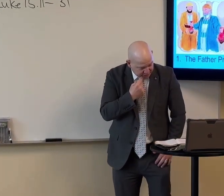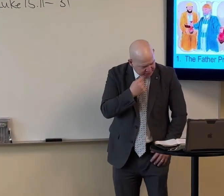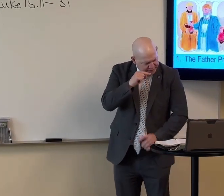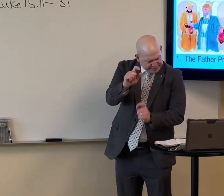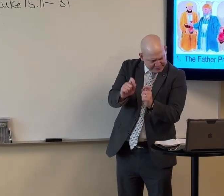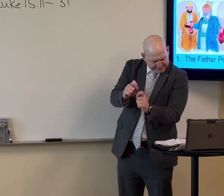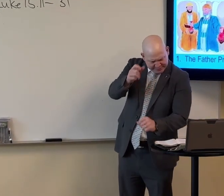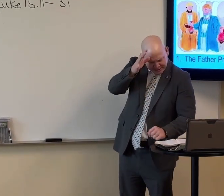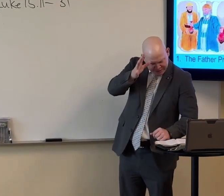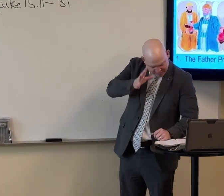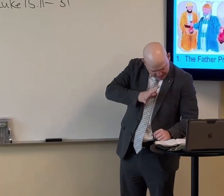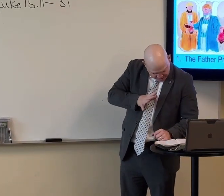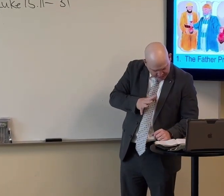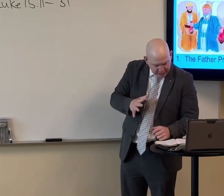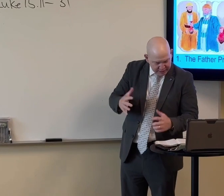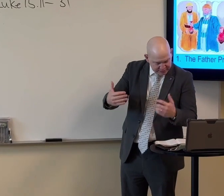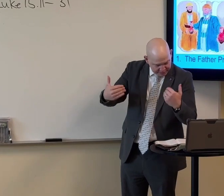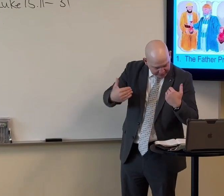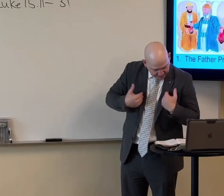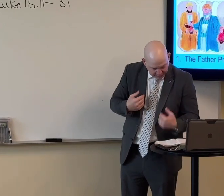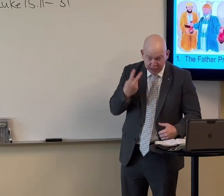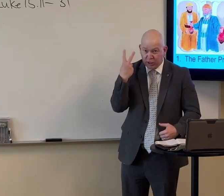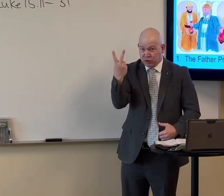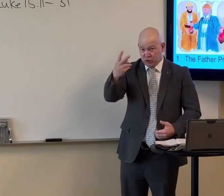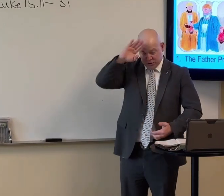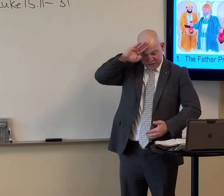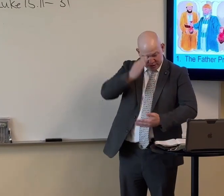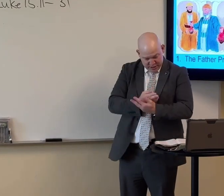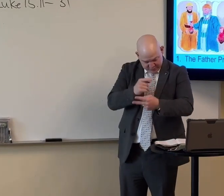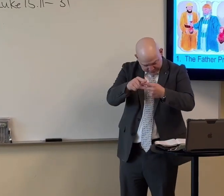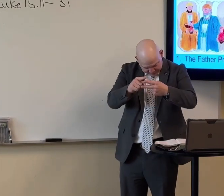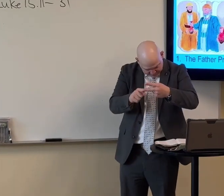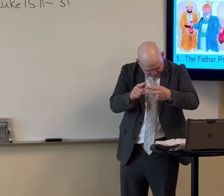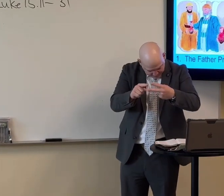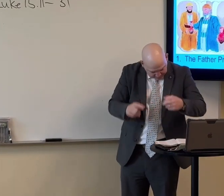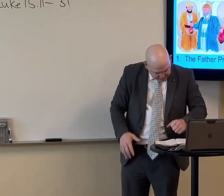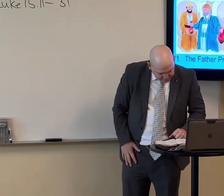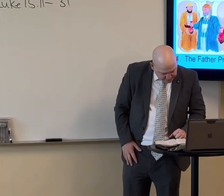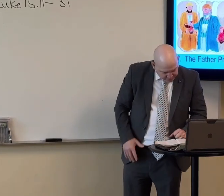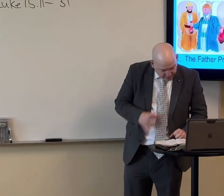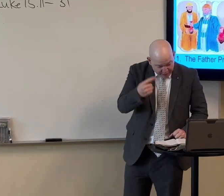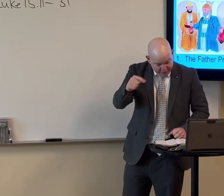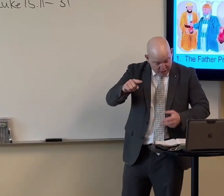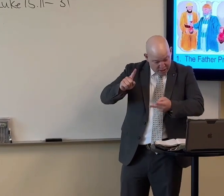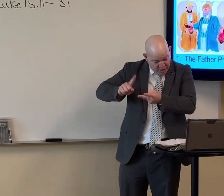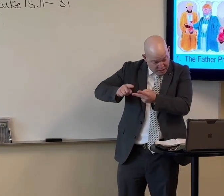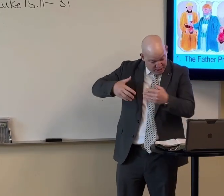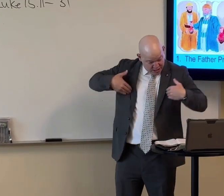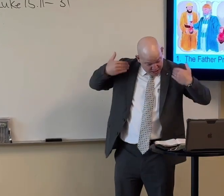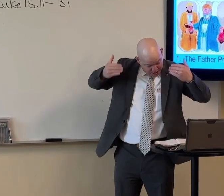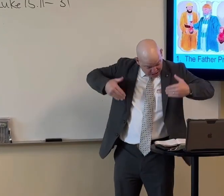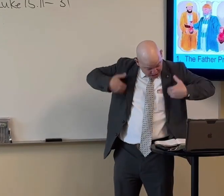Am I reading now? And he said, a certain man had two sons.